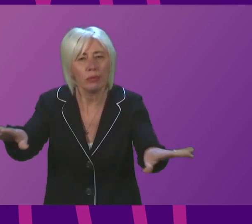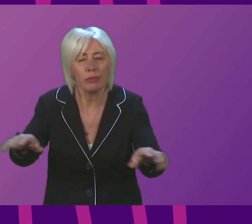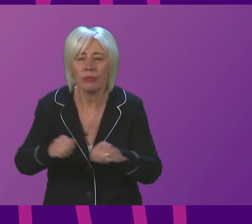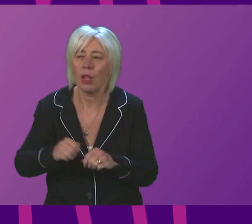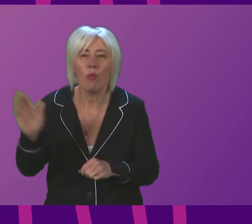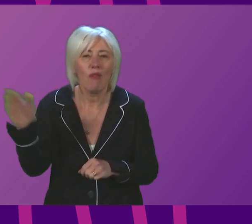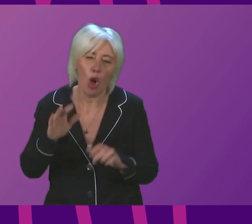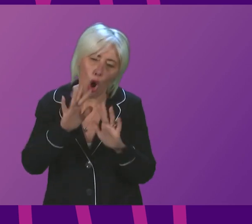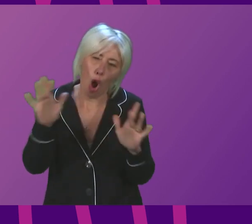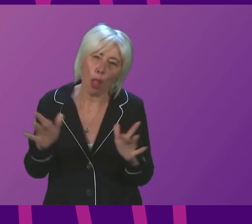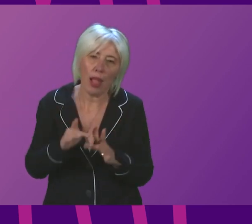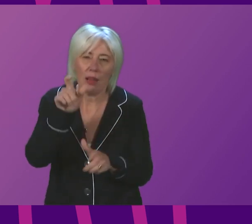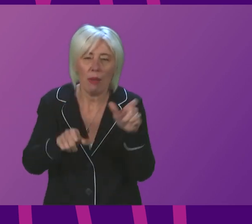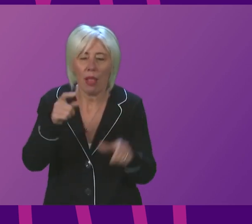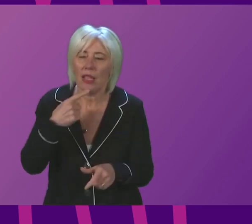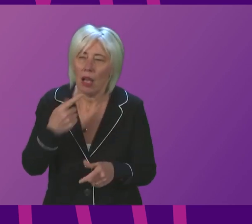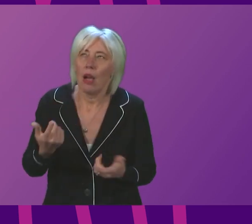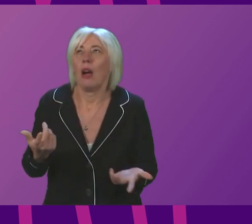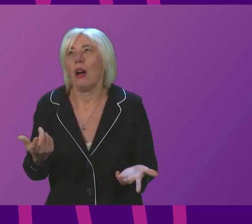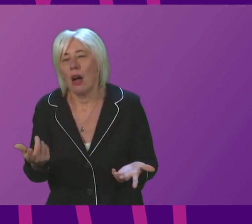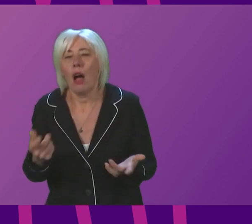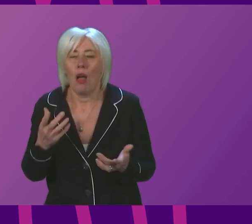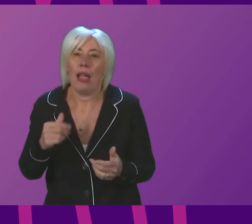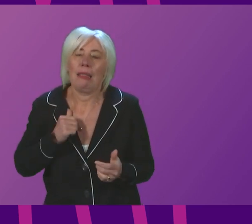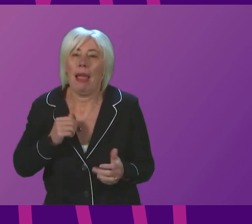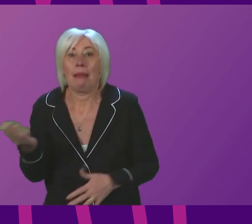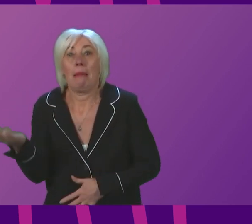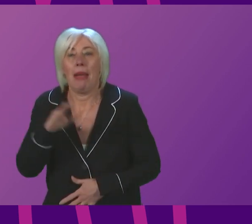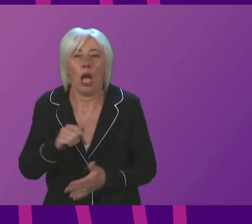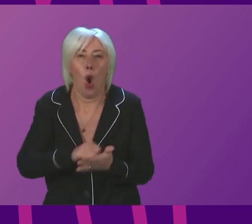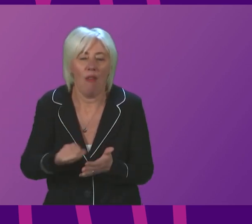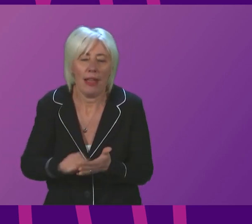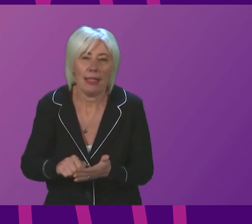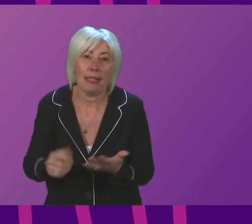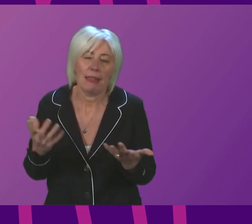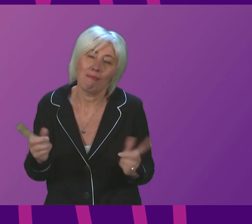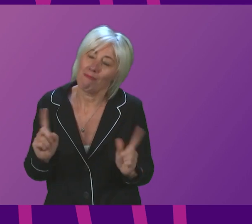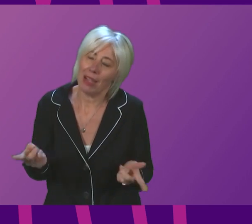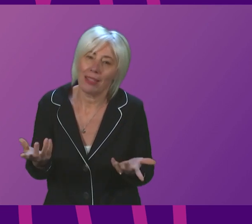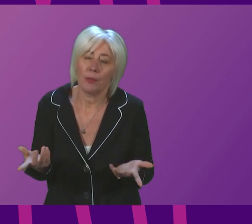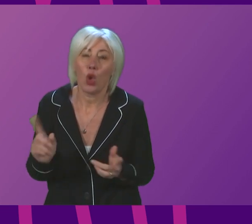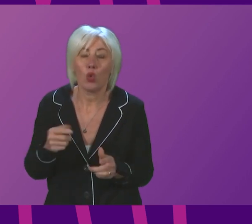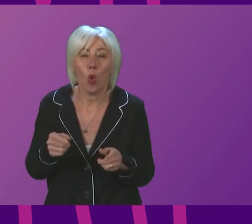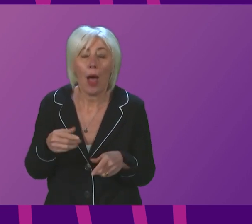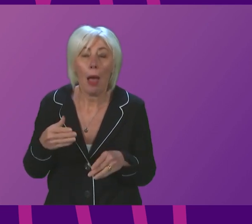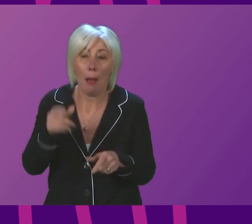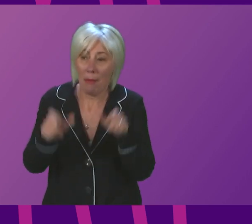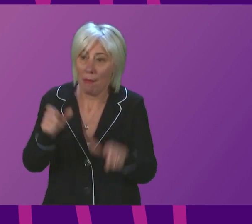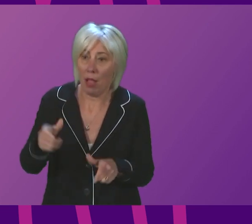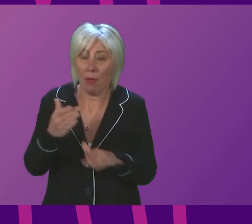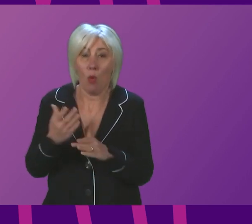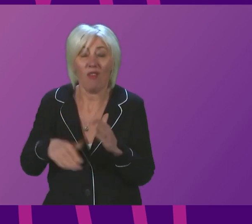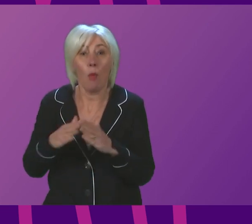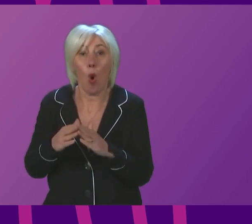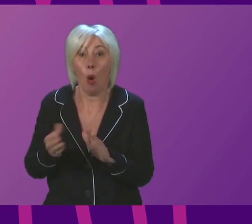comments online from workers concerned at the expectation to be back in the office. What support will be offered to employees who were working from